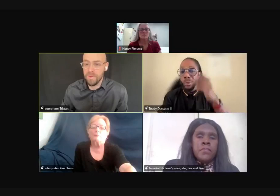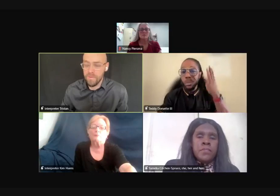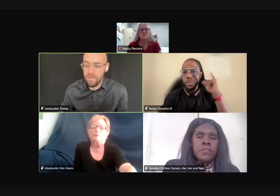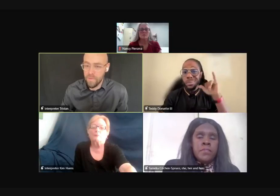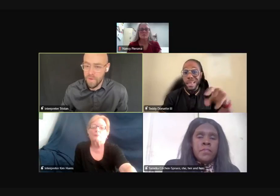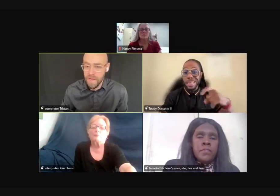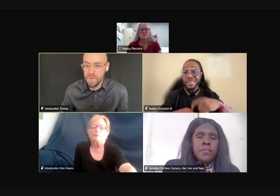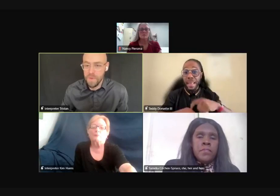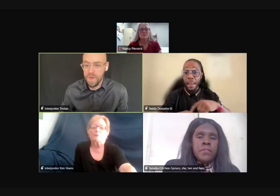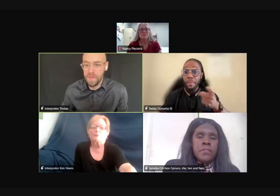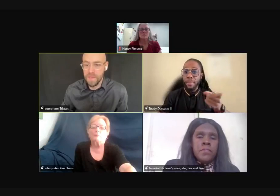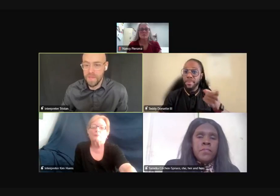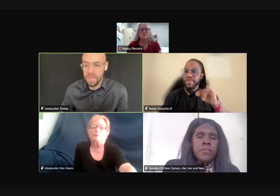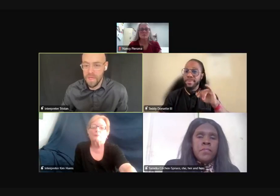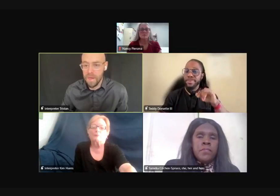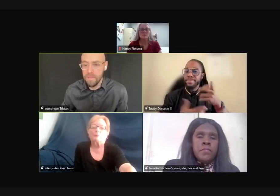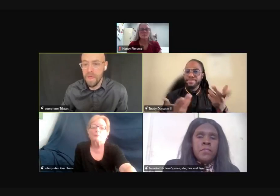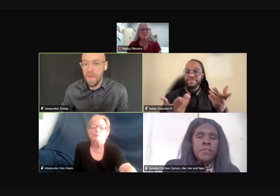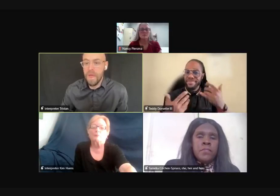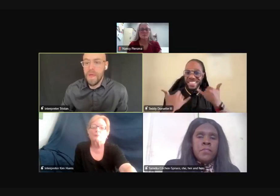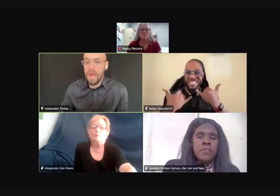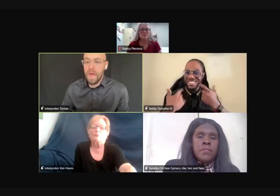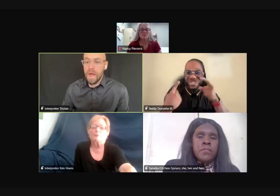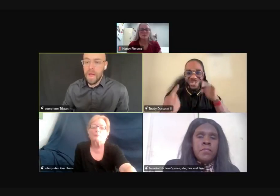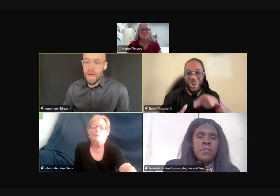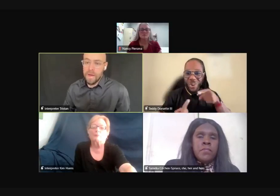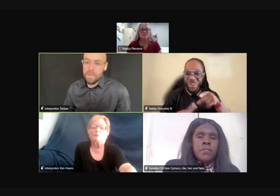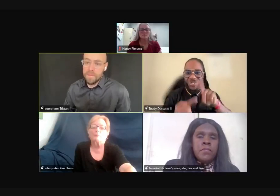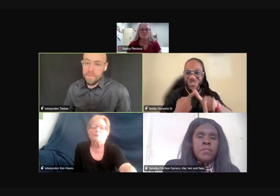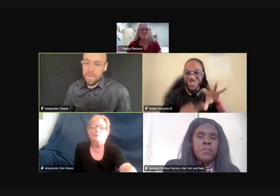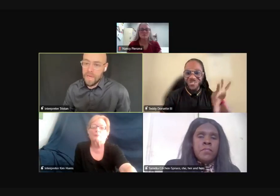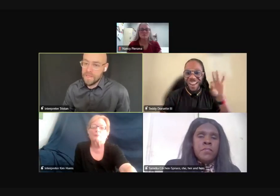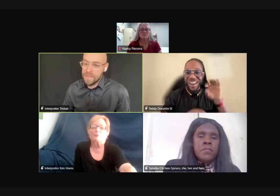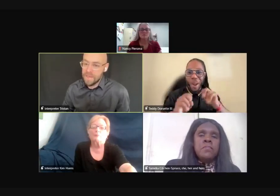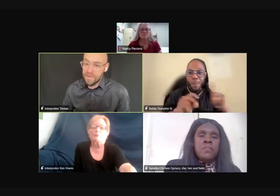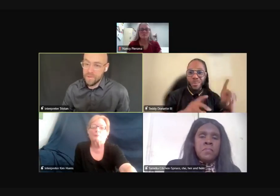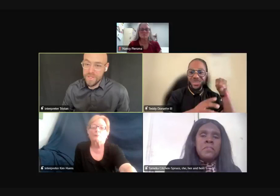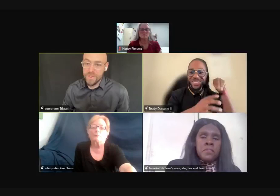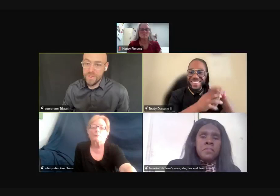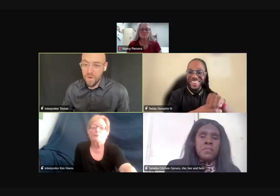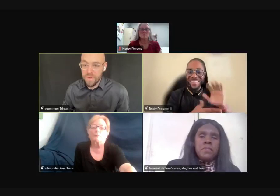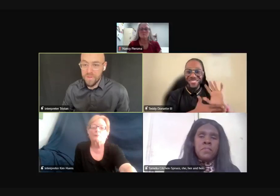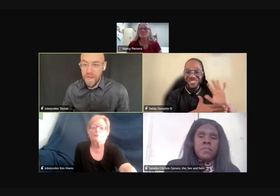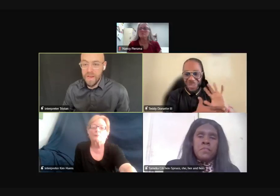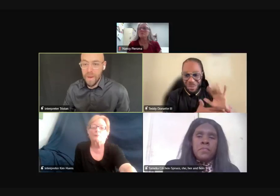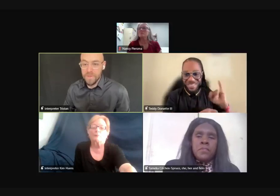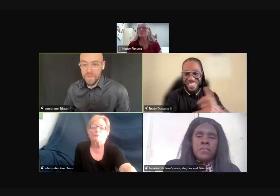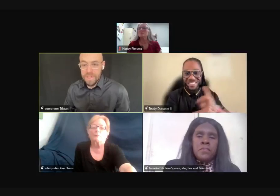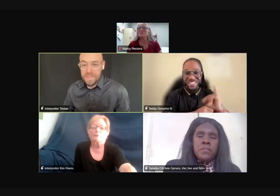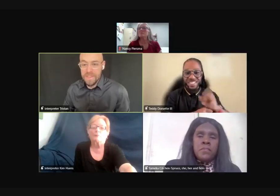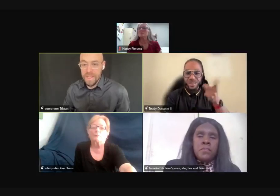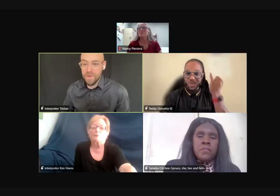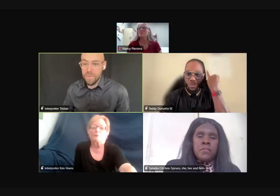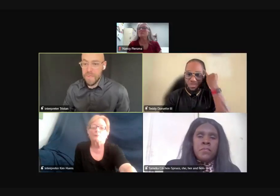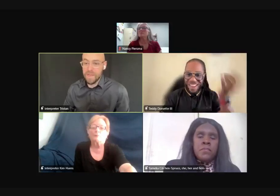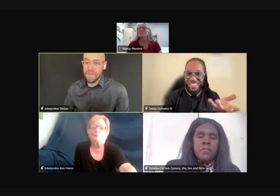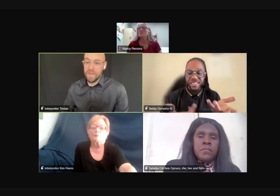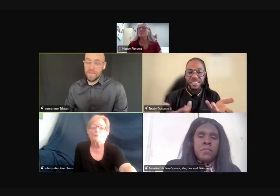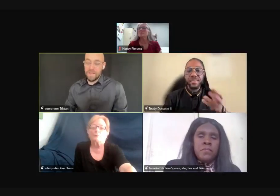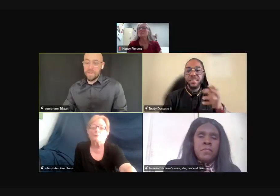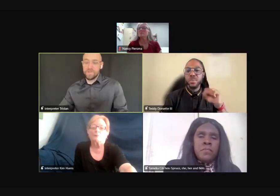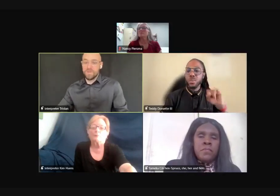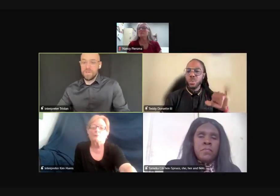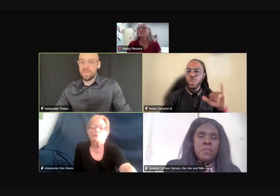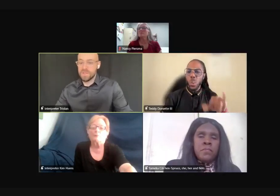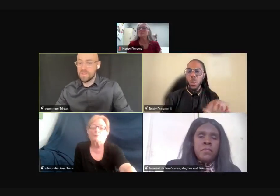freelance work at that time. I did really struggle to find opportunities in filmmaking